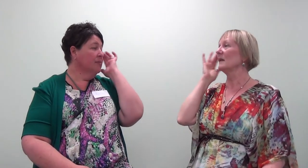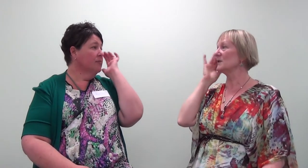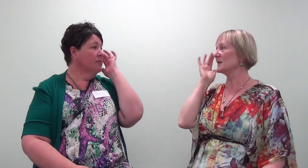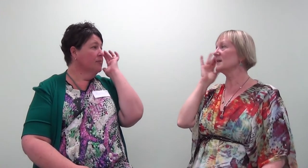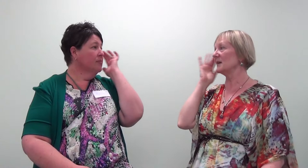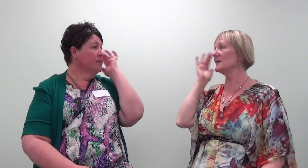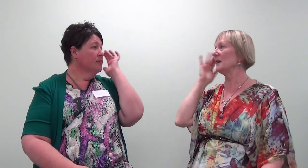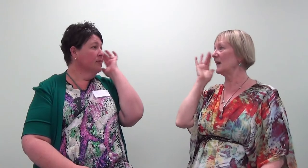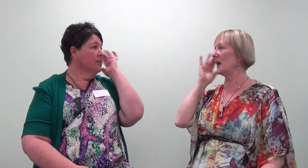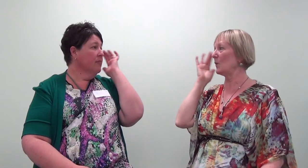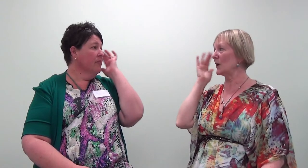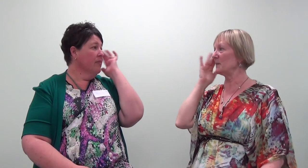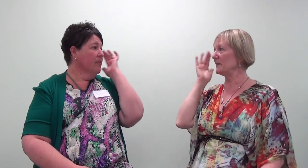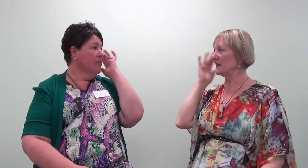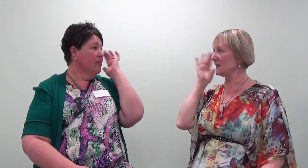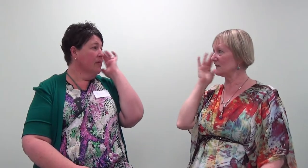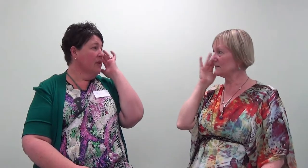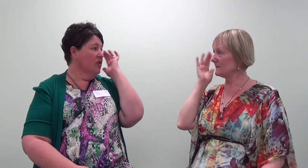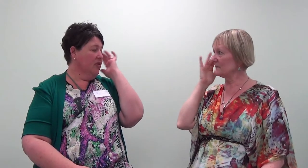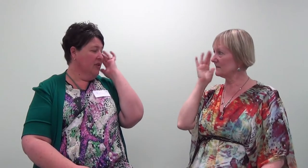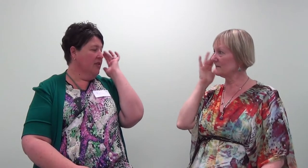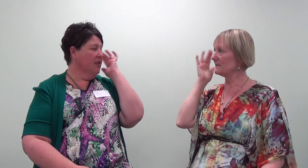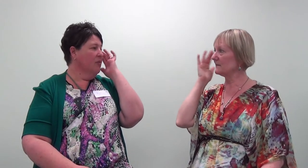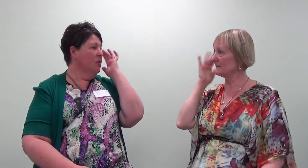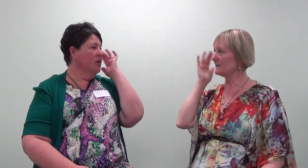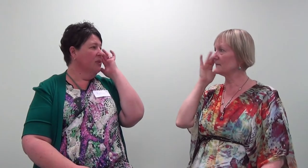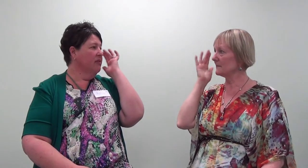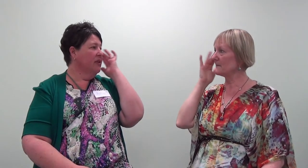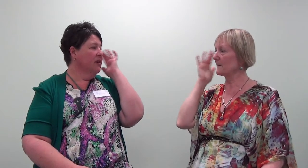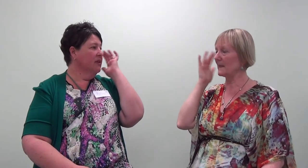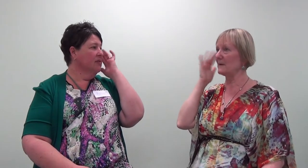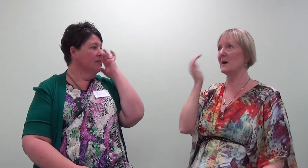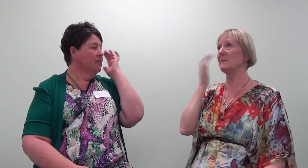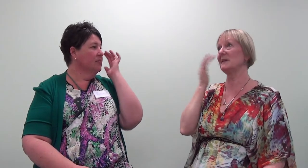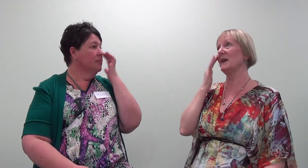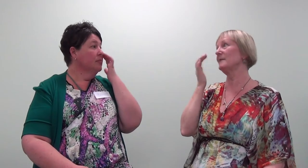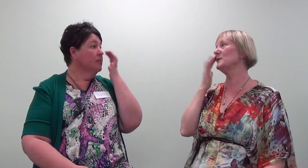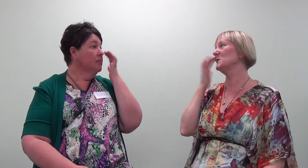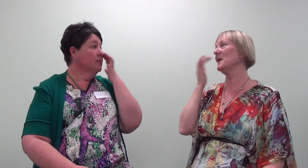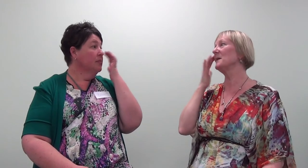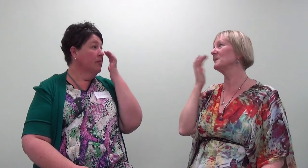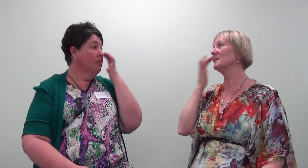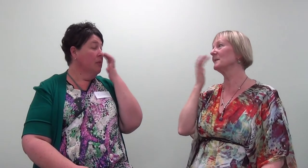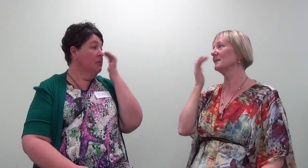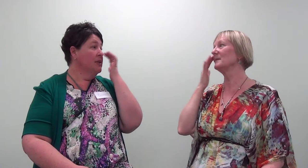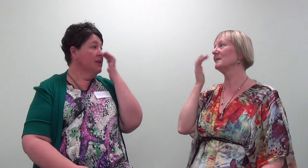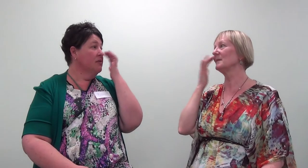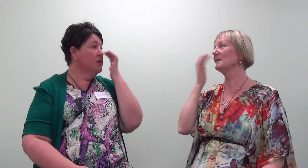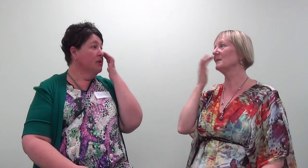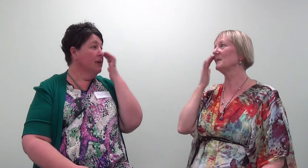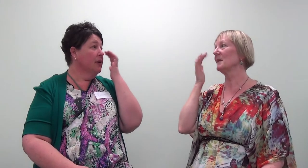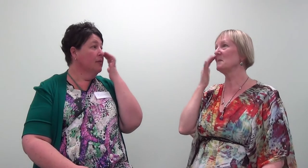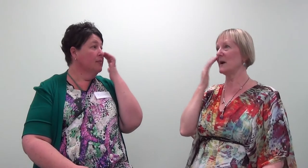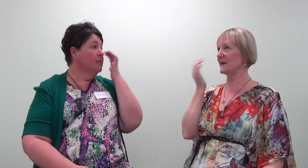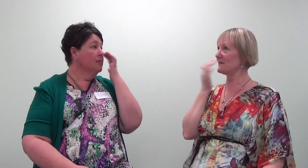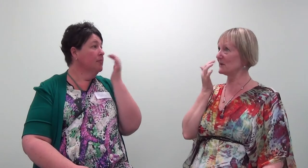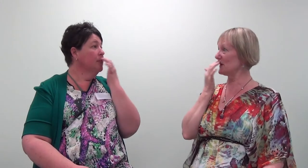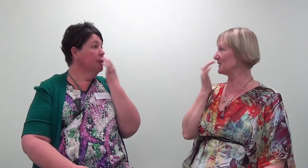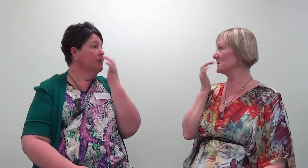Just guessing at what I'd be feeling. Just guessing at what I'd be feeling. It might be safe to do that. It might even be gentle.